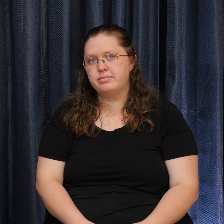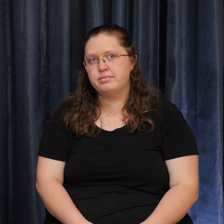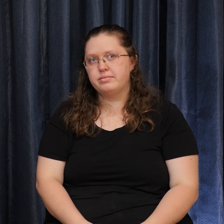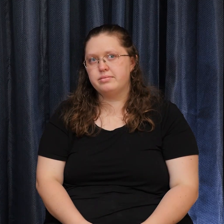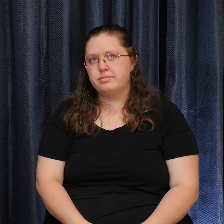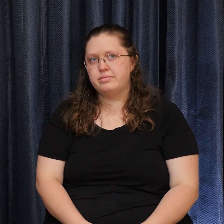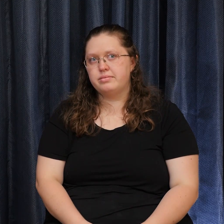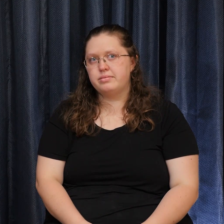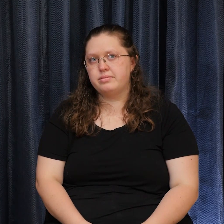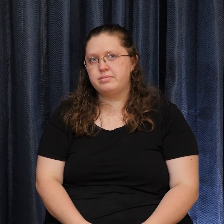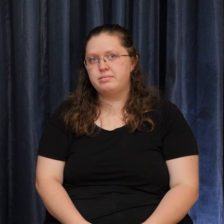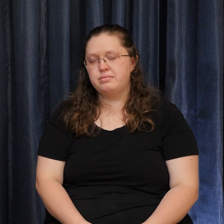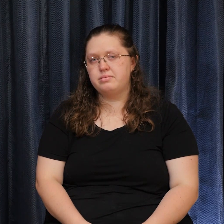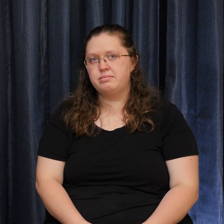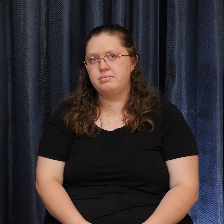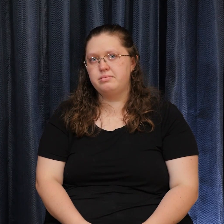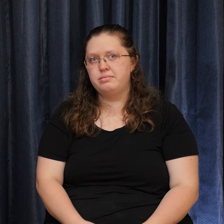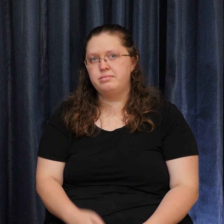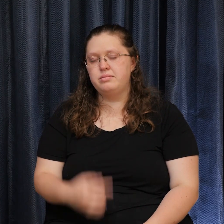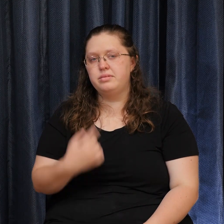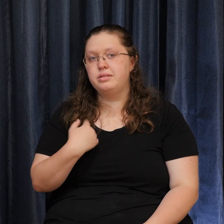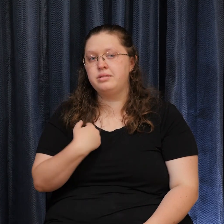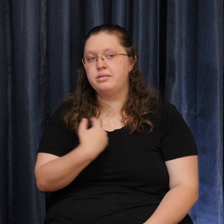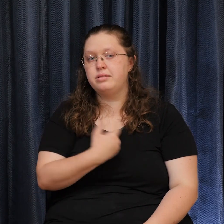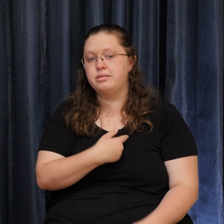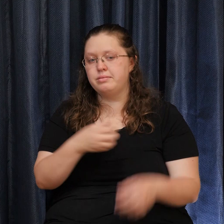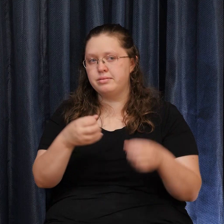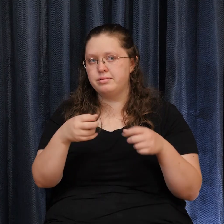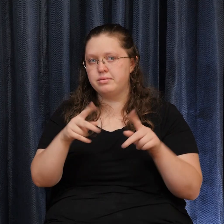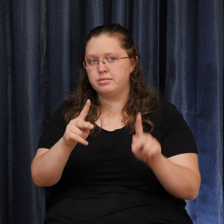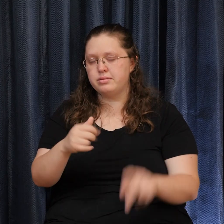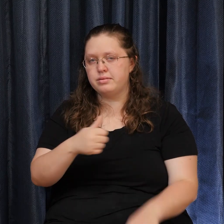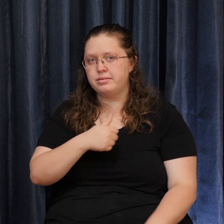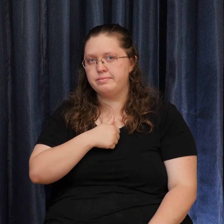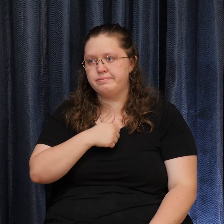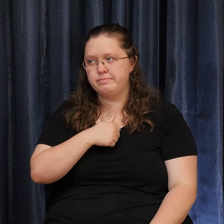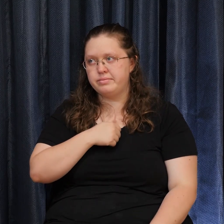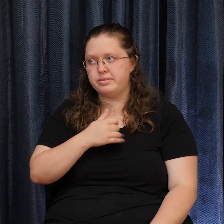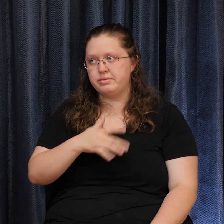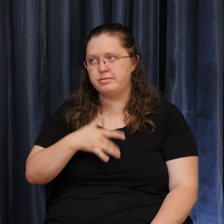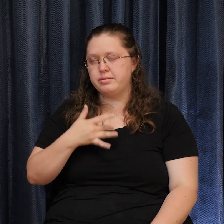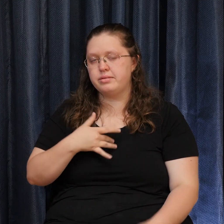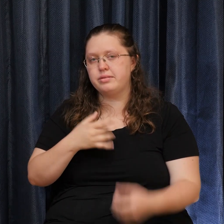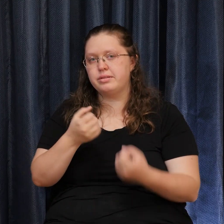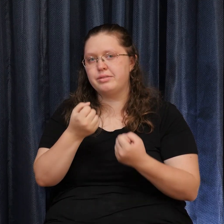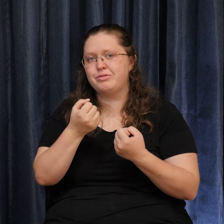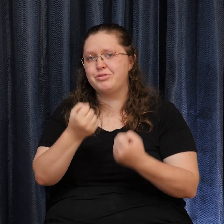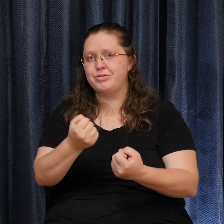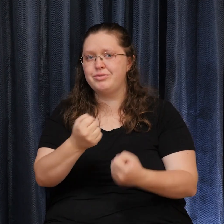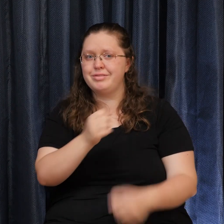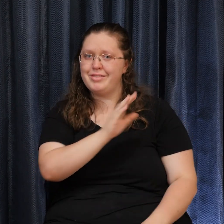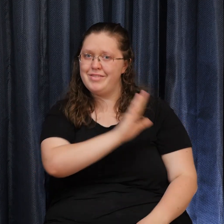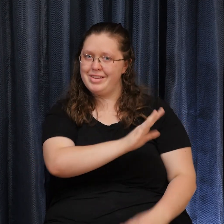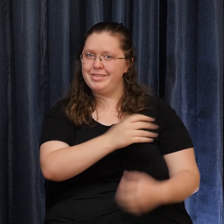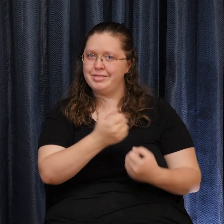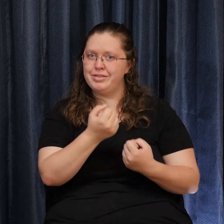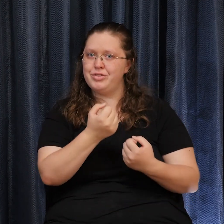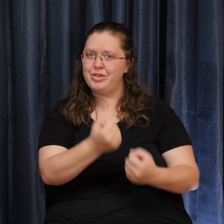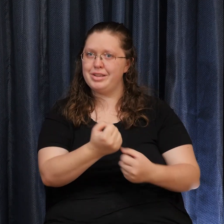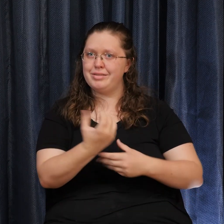And so we Allow ourselves To feel The strength Of his strength The wholeness Of his